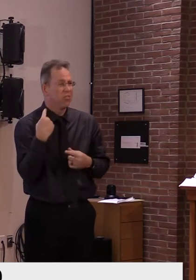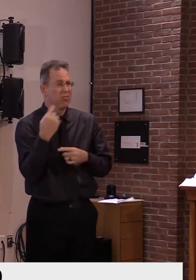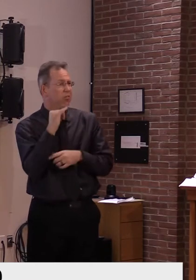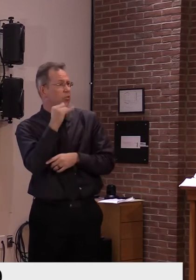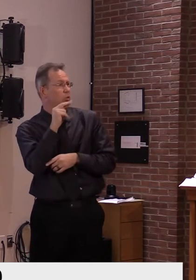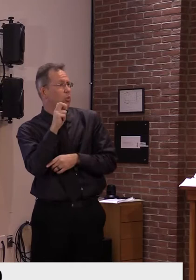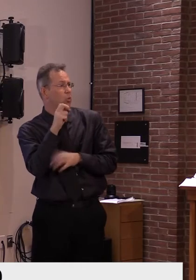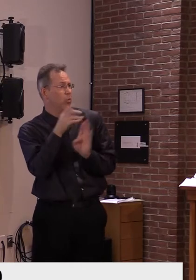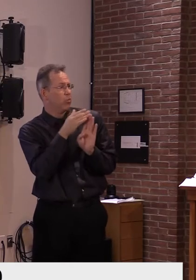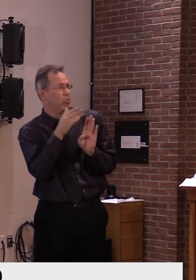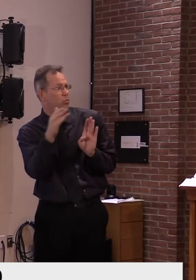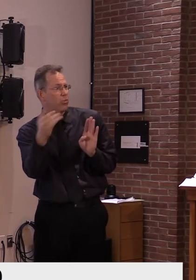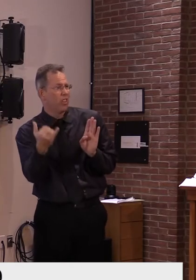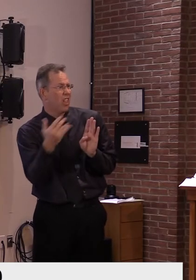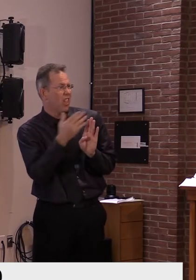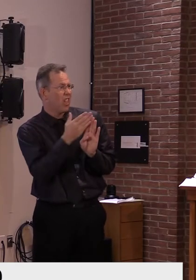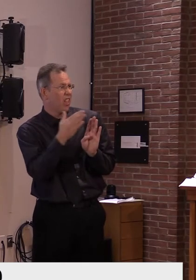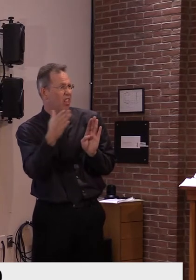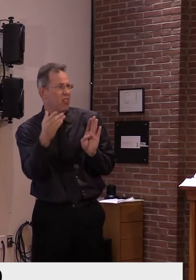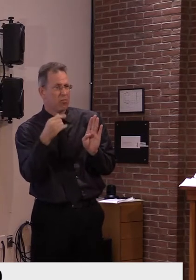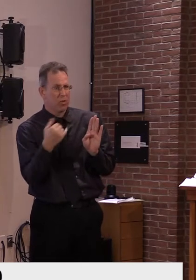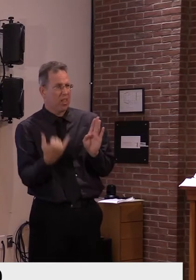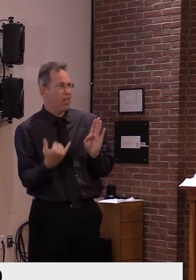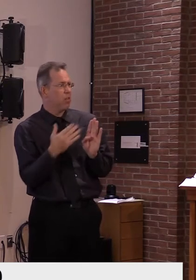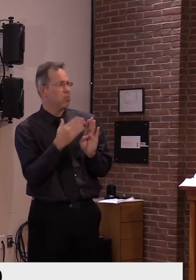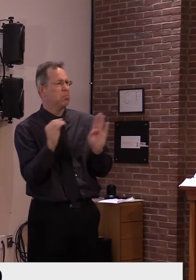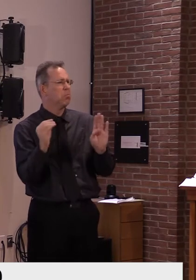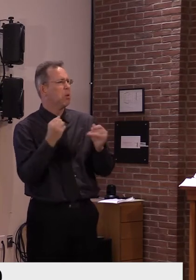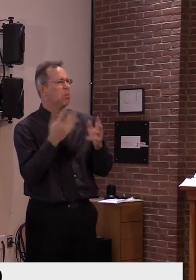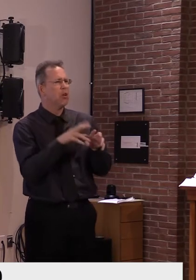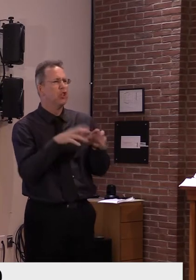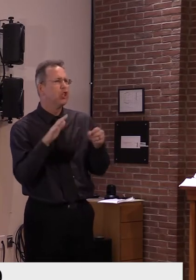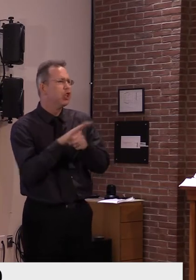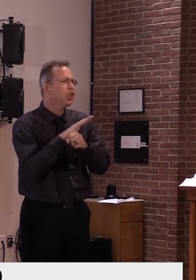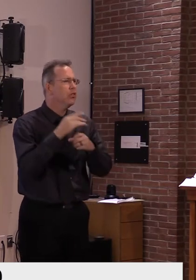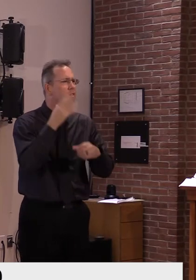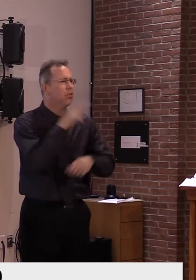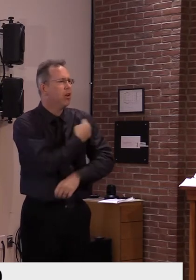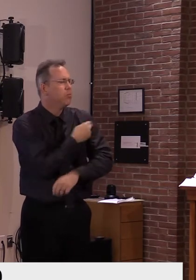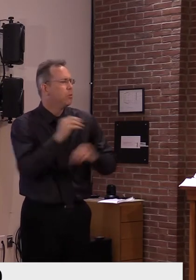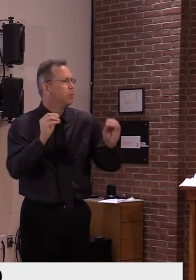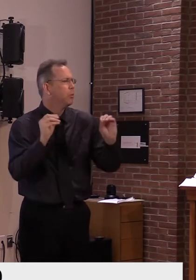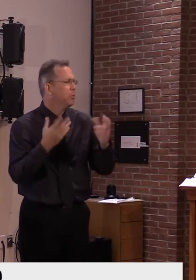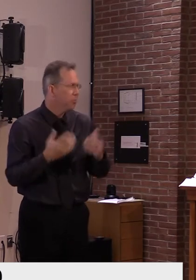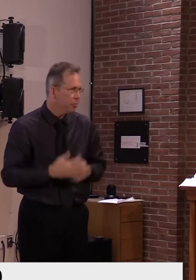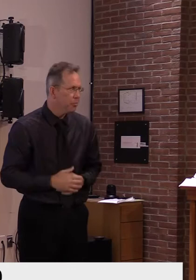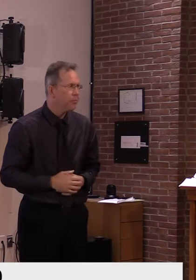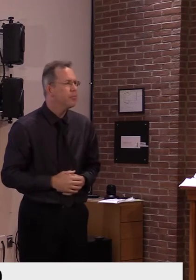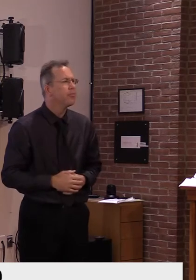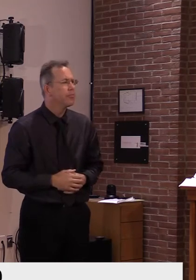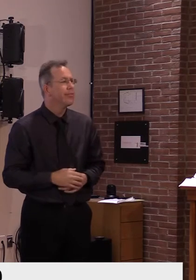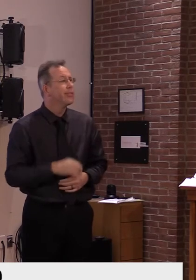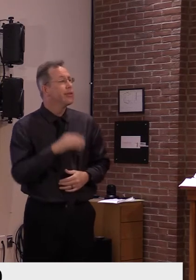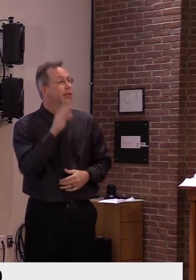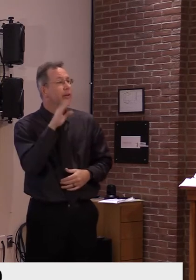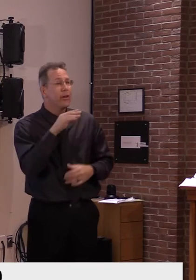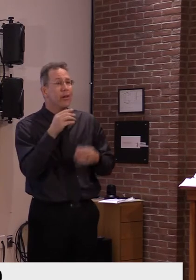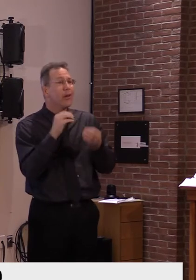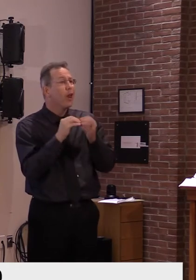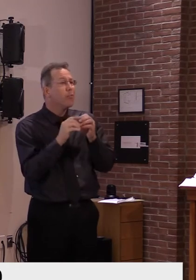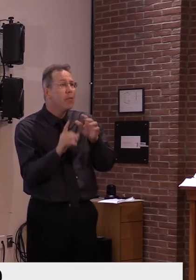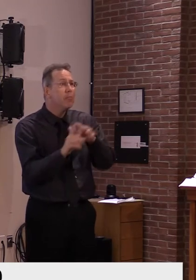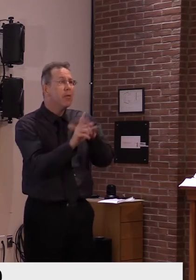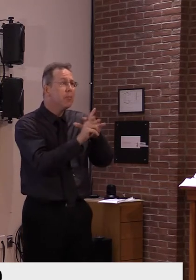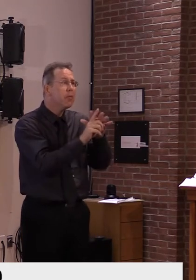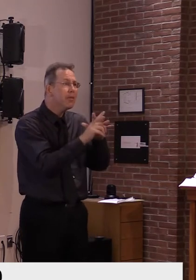important for Vermonters to keep in mind, remembering that hospitalizations are a delayed indicator, but those numbers are staying very